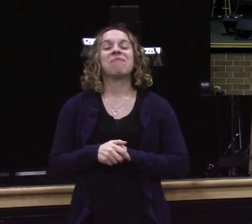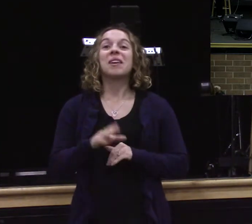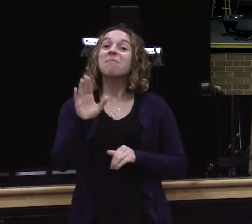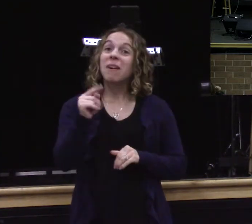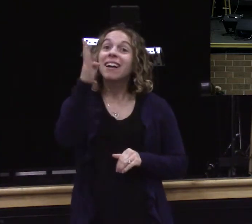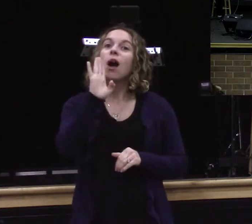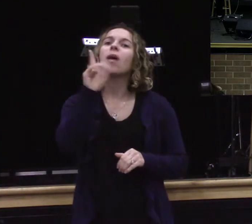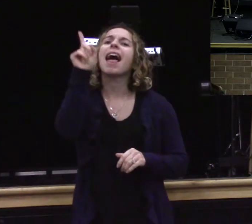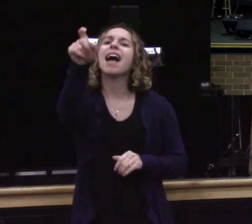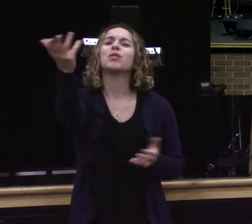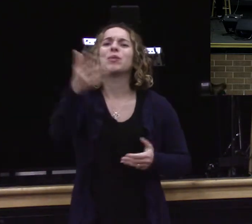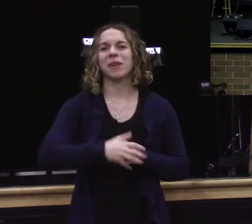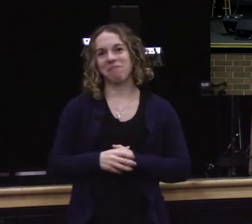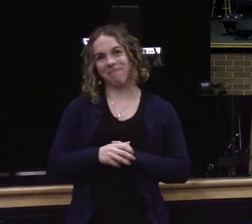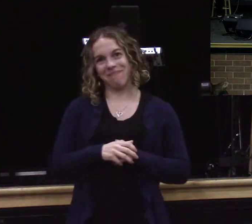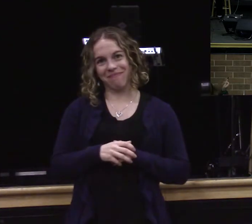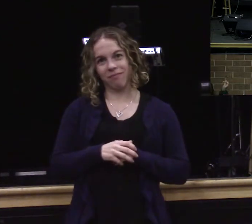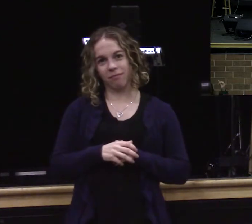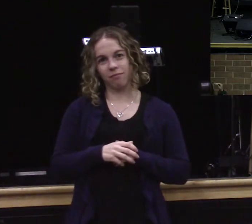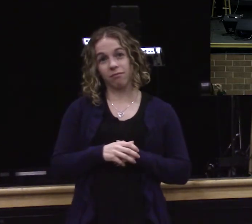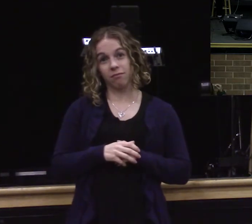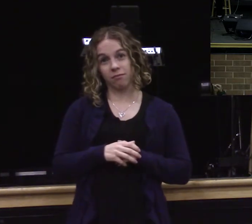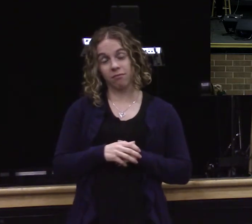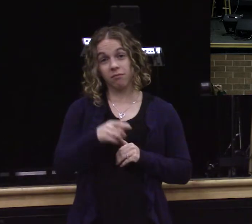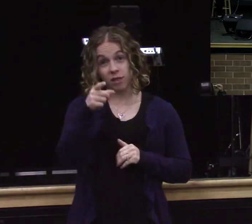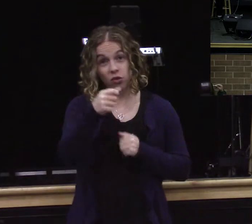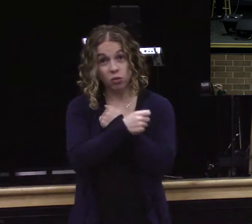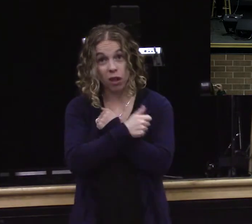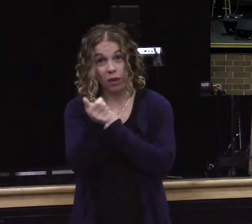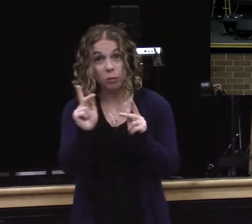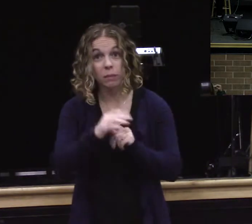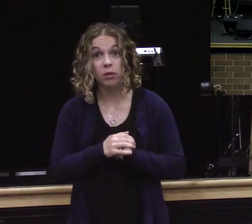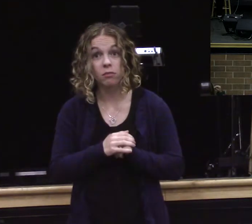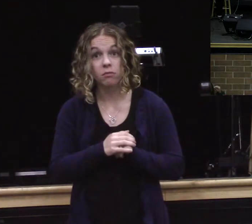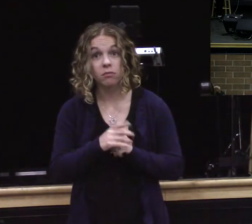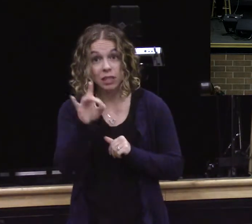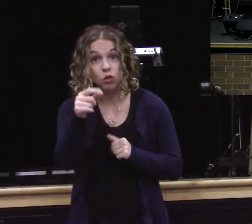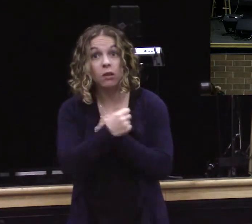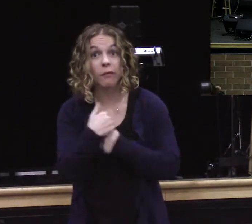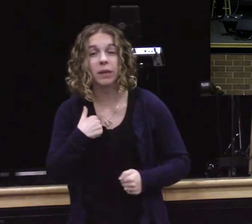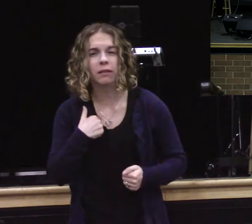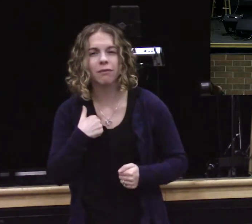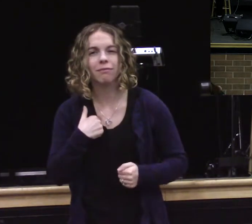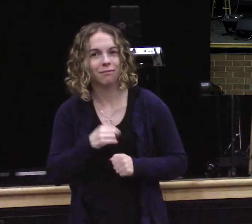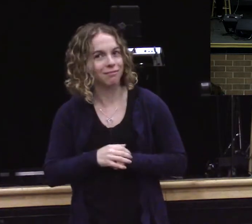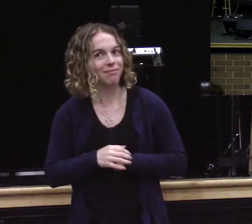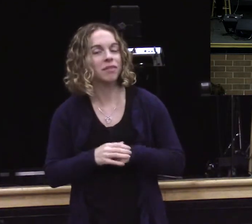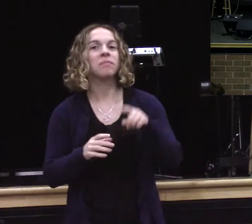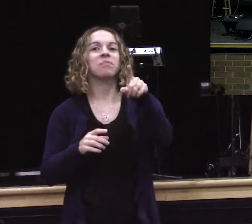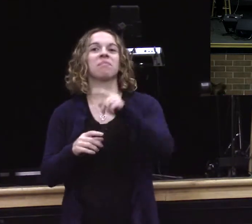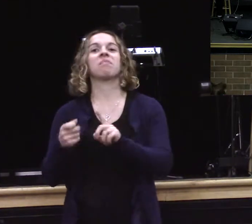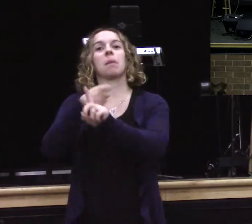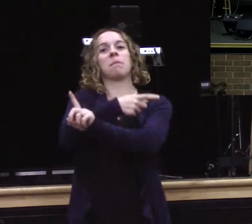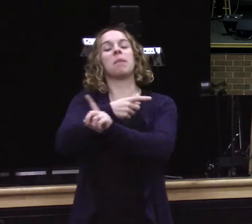But he's going to ask me. If I loved. Jesus. It's very interesting. One time he was hanging out with a bunch of folks. And